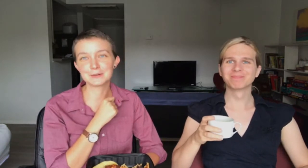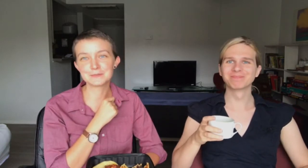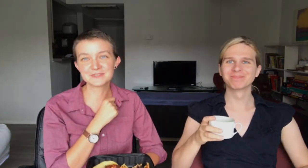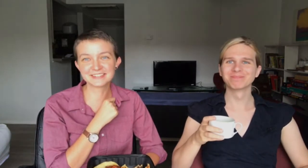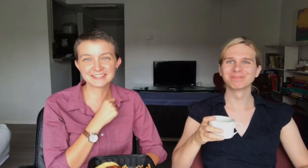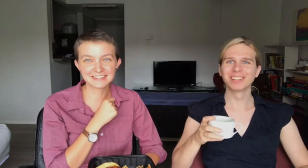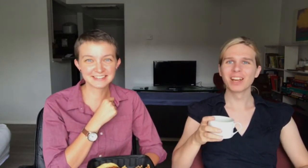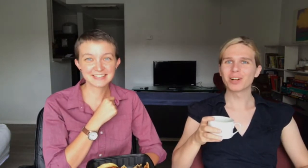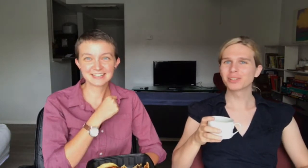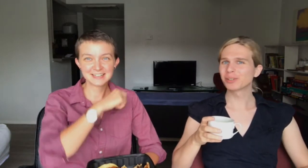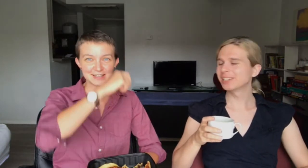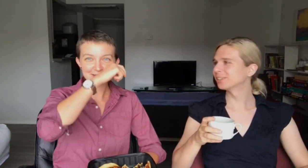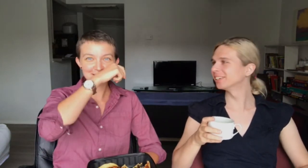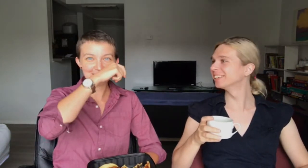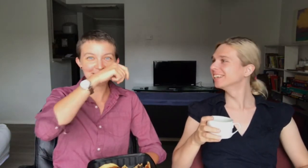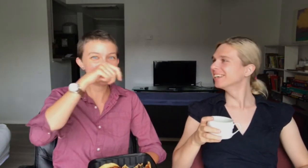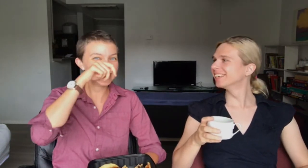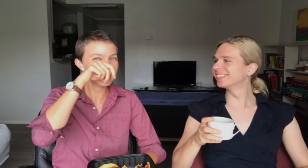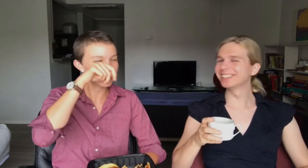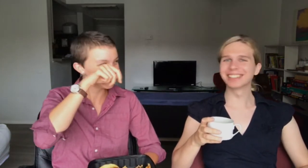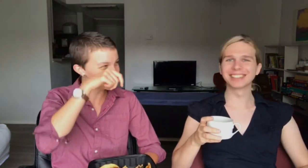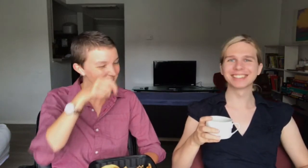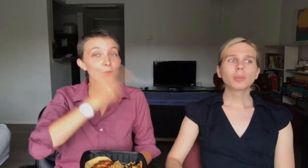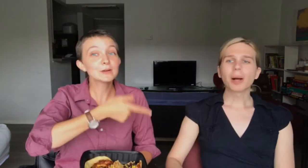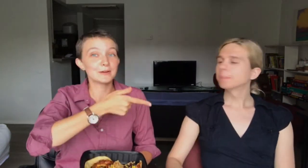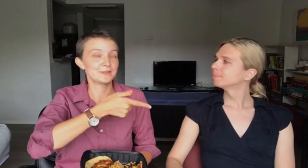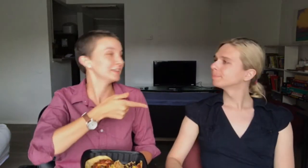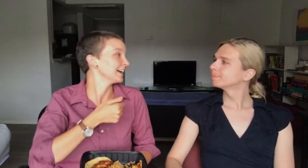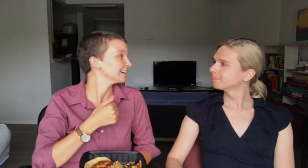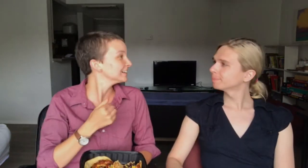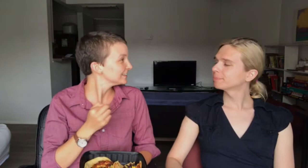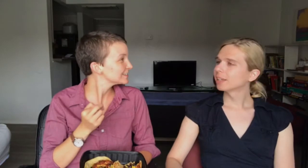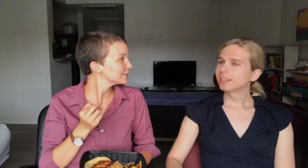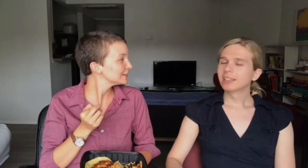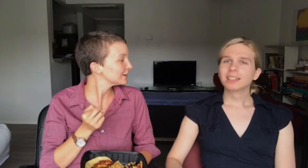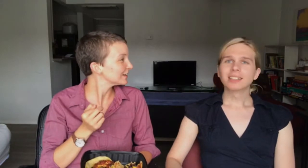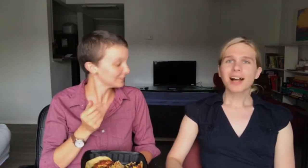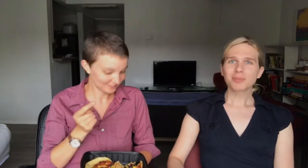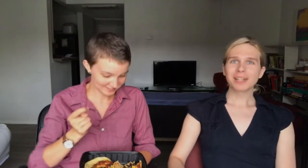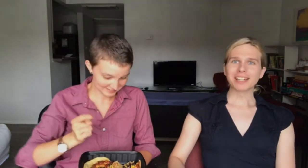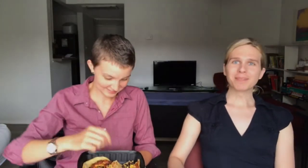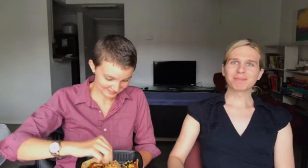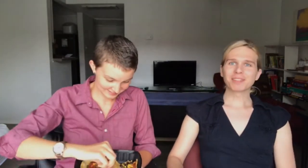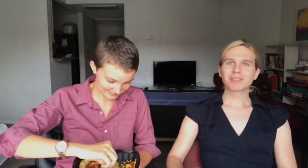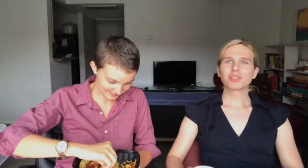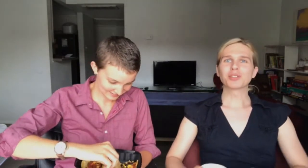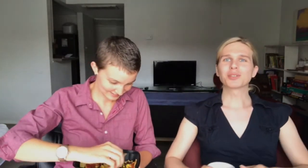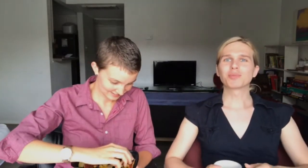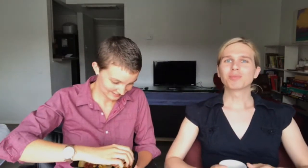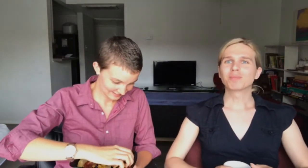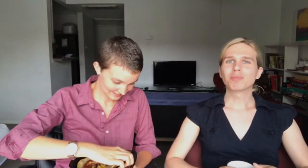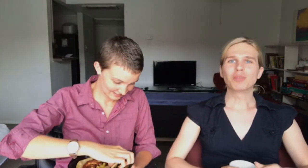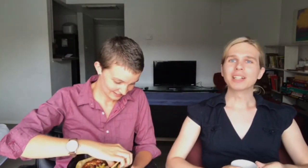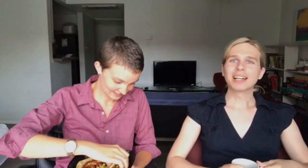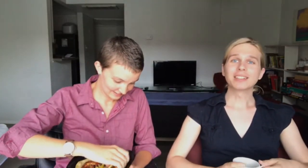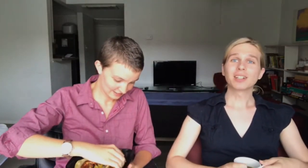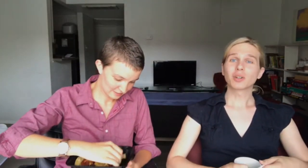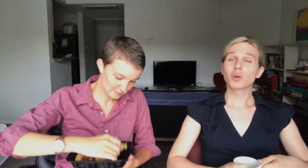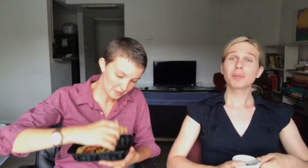And, um... On screen or? Queer Queer bomb. Yeah. Last minute. Just realized queer